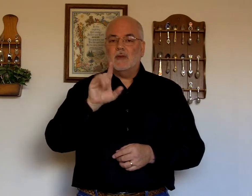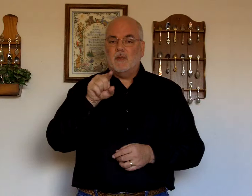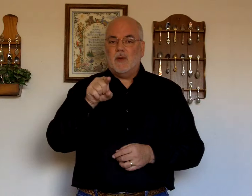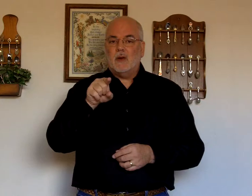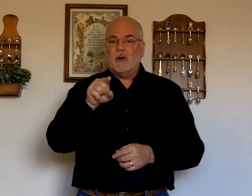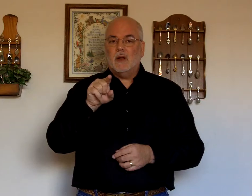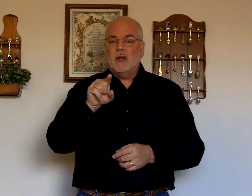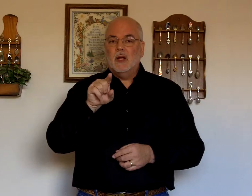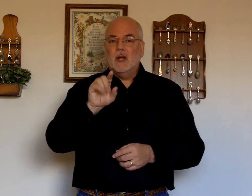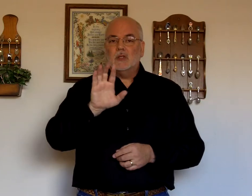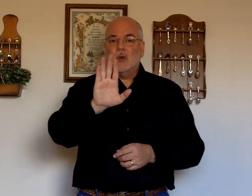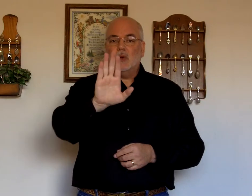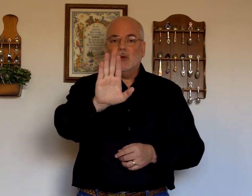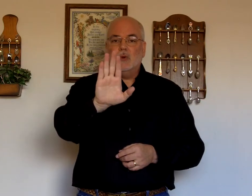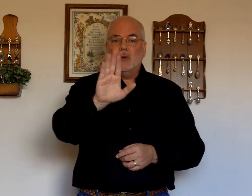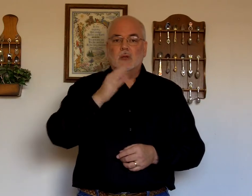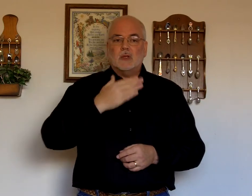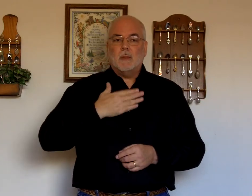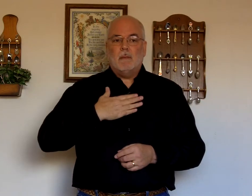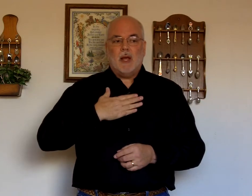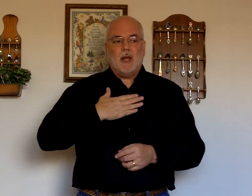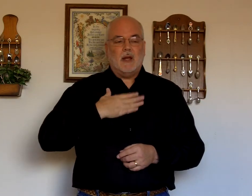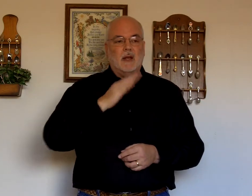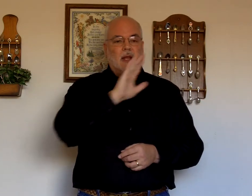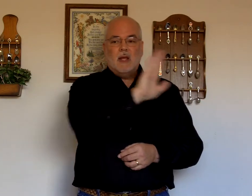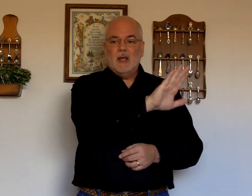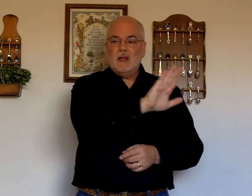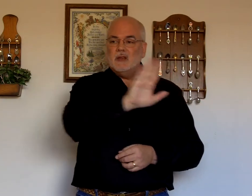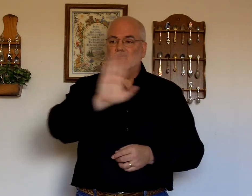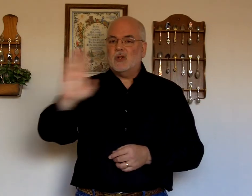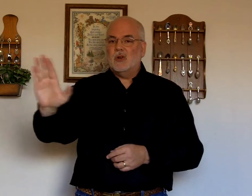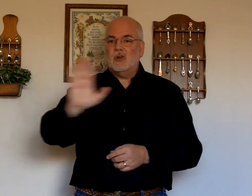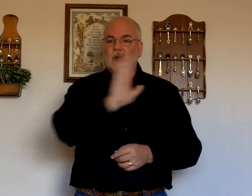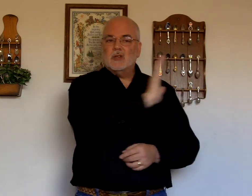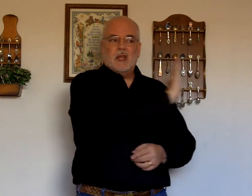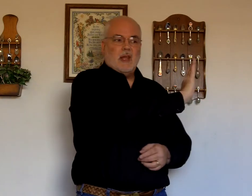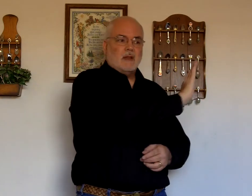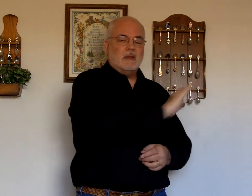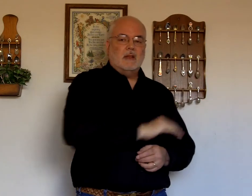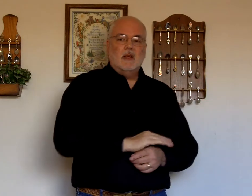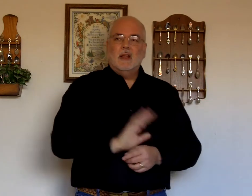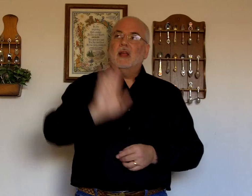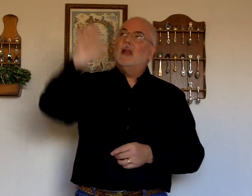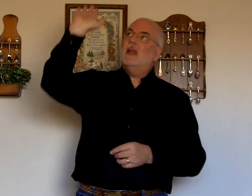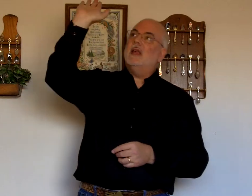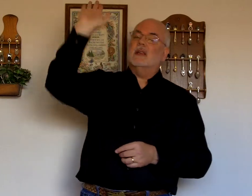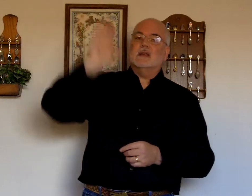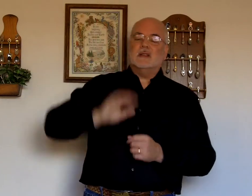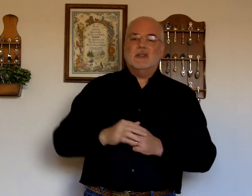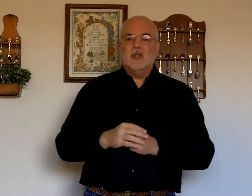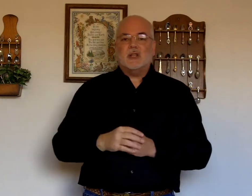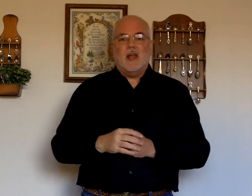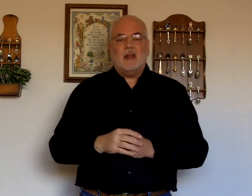of a finger. So. Yours. Mine. His. Hers. Its. His. Just like